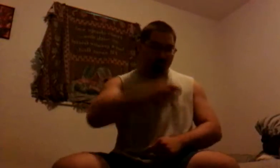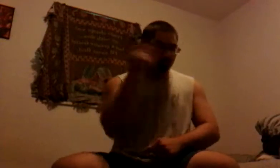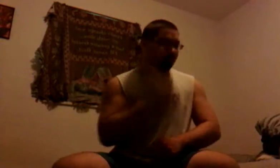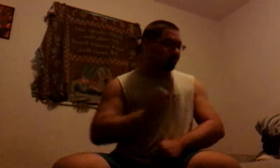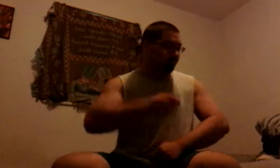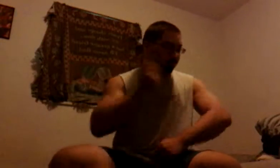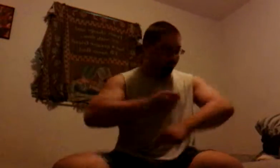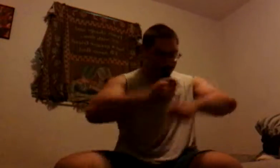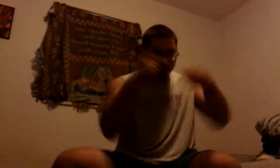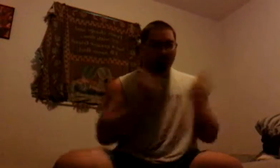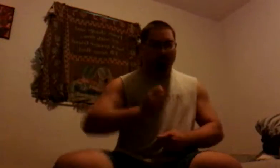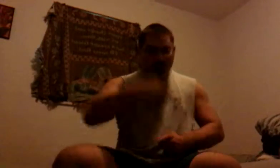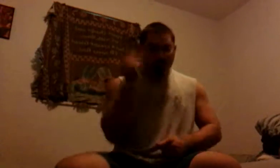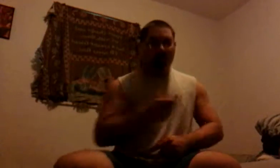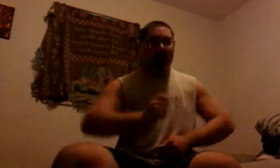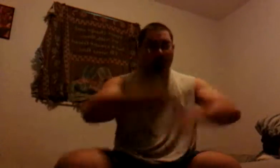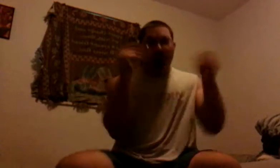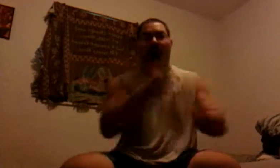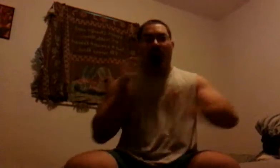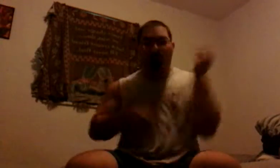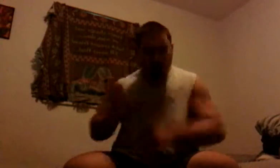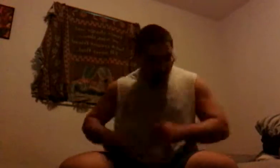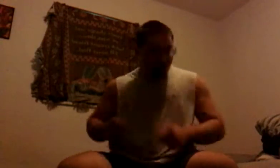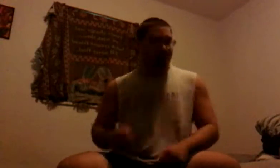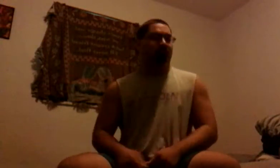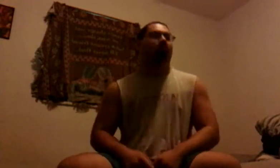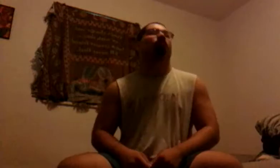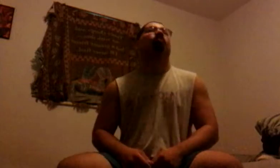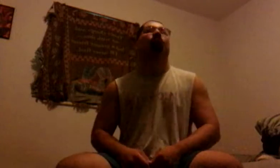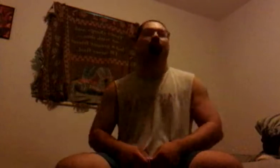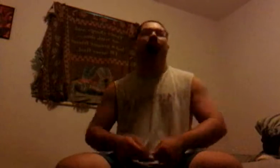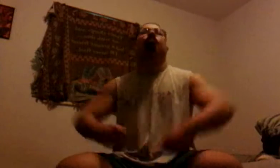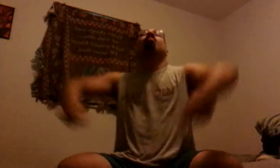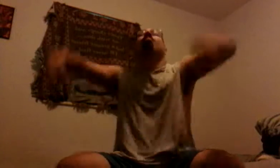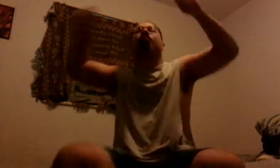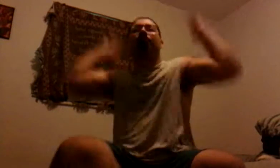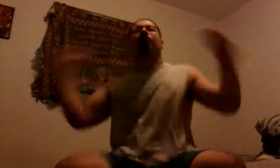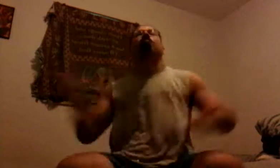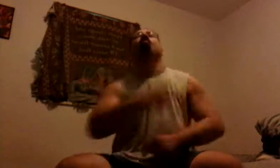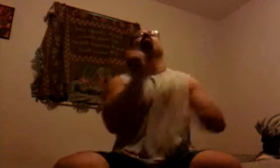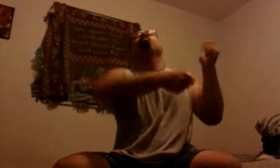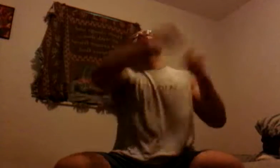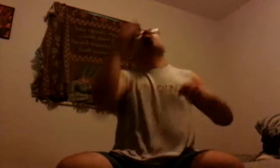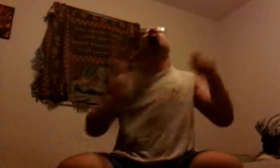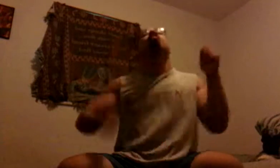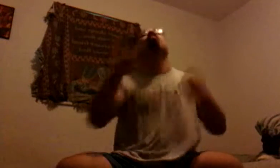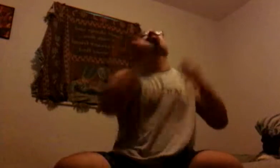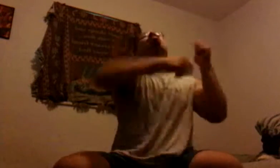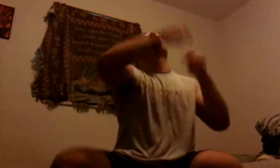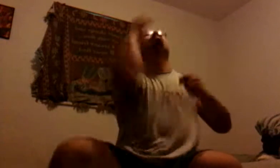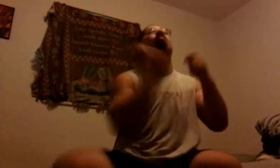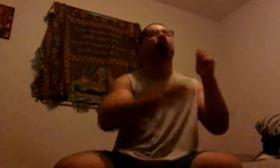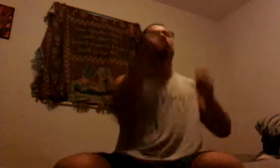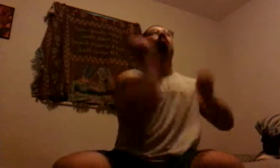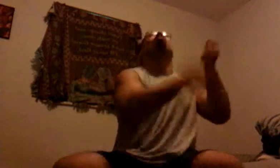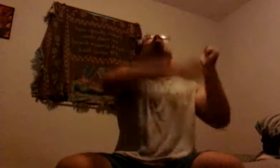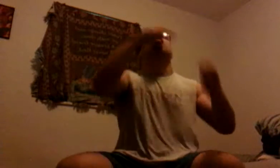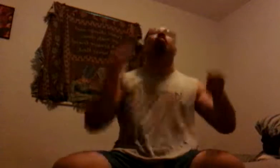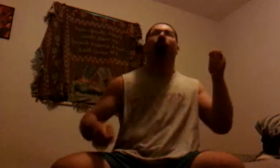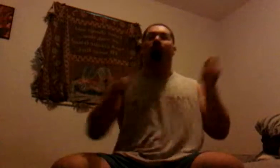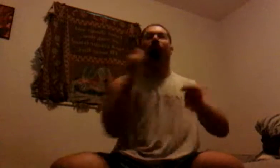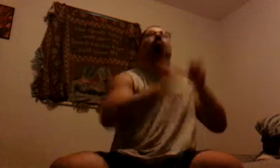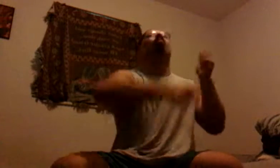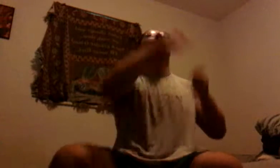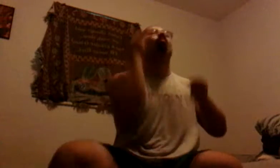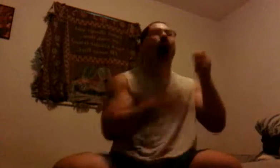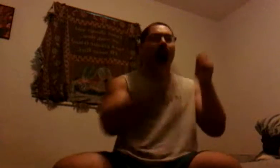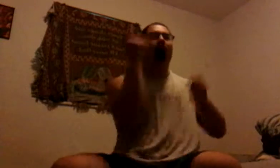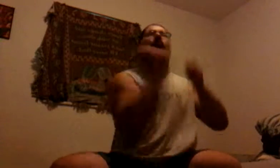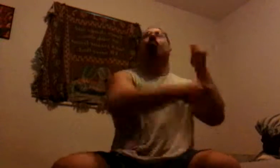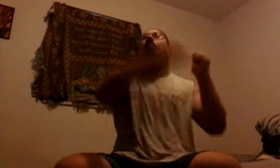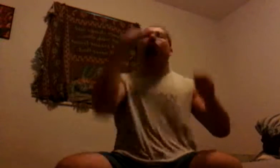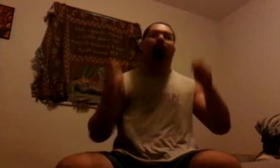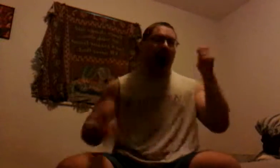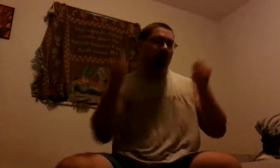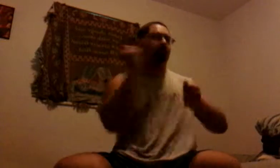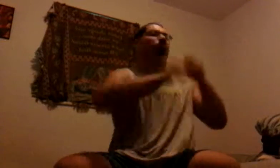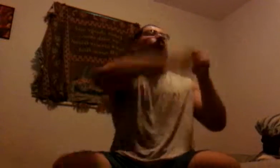me is slowly fading. Would she hear me? If I call her